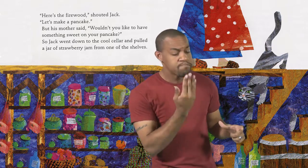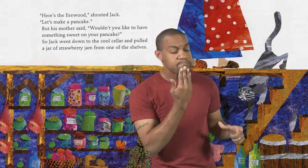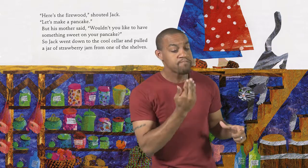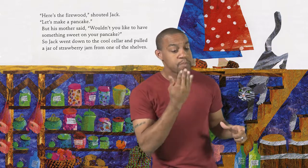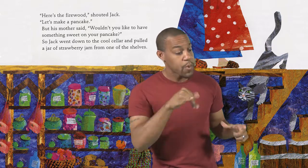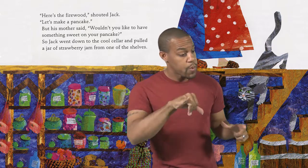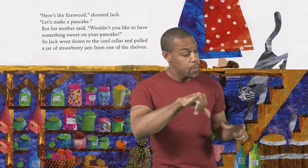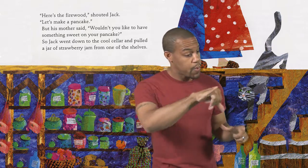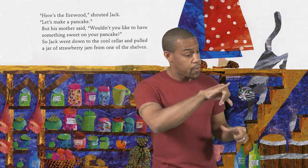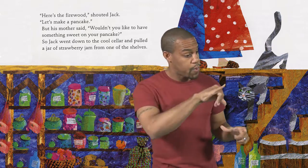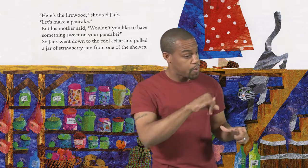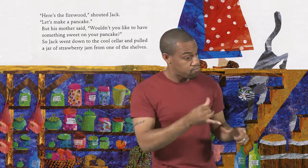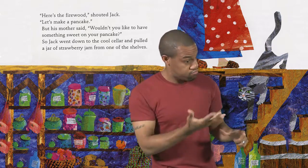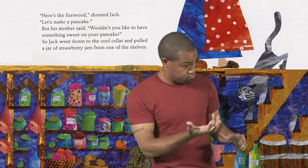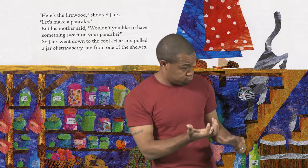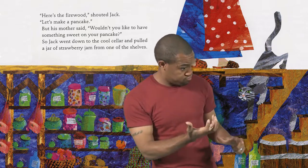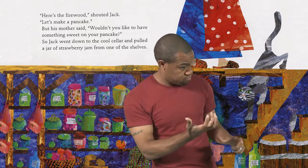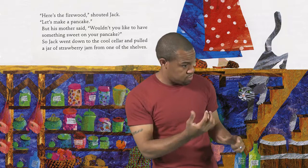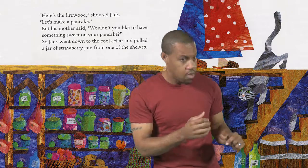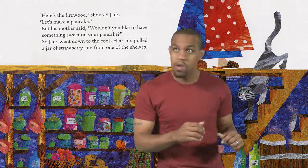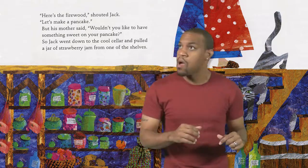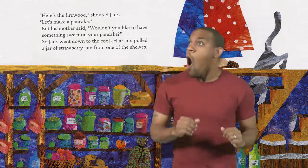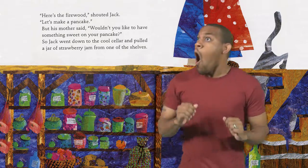Wouldn't you like to have something sweet on your pancake?